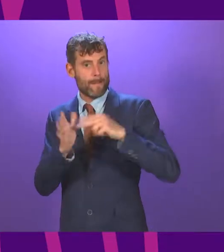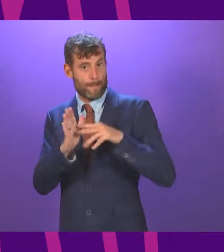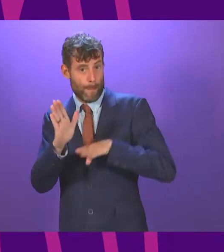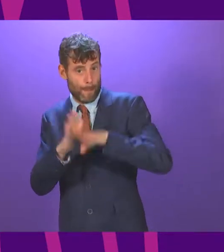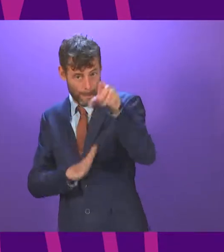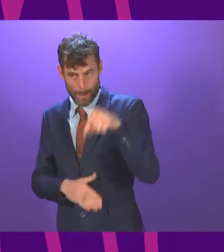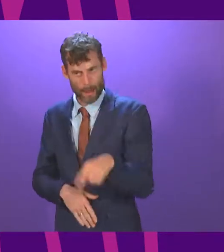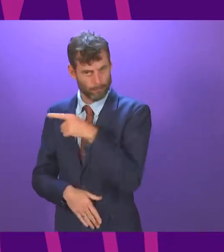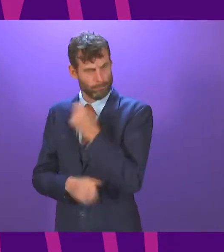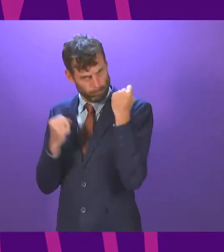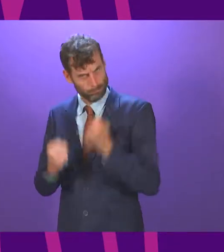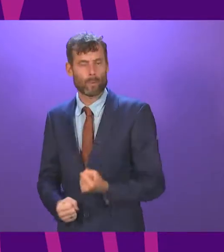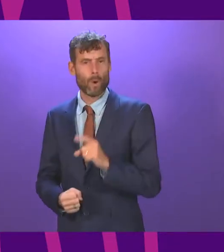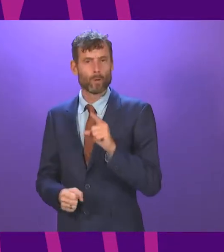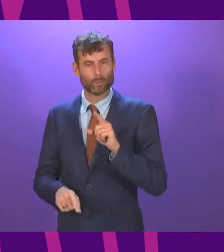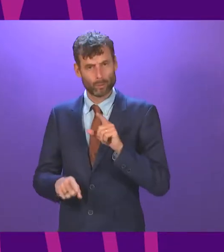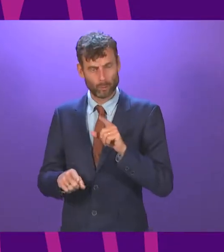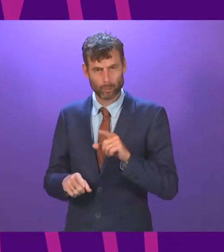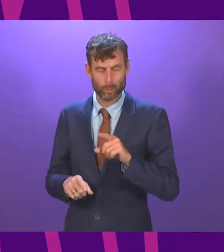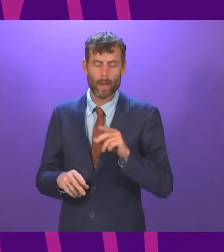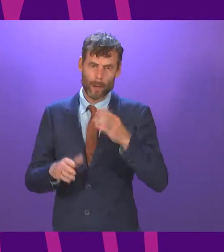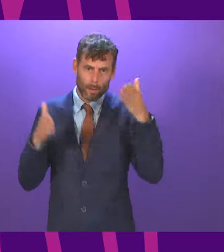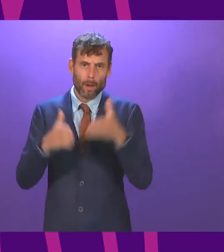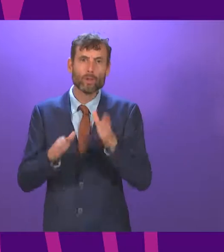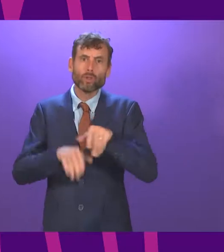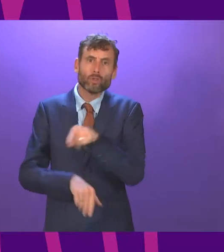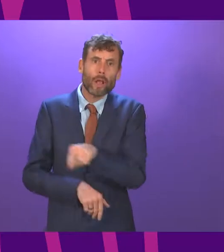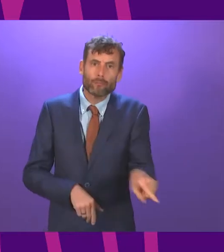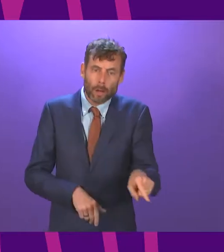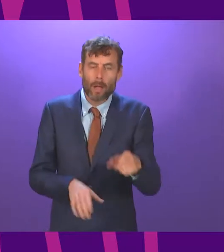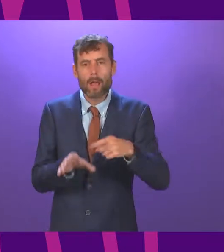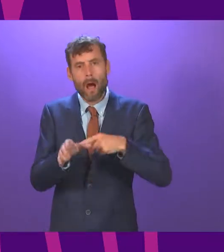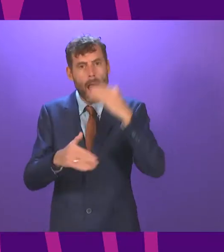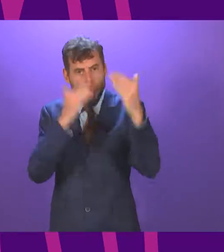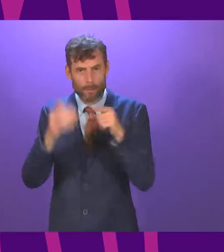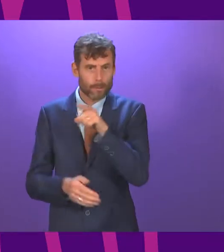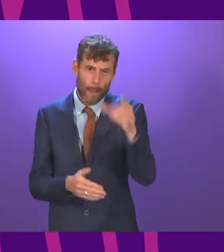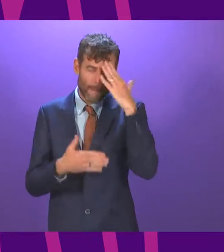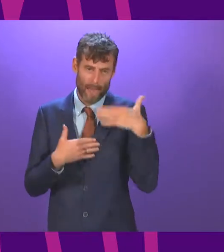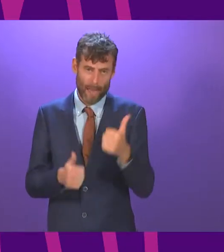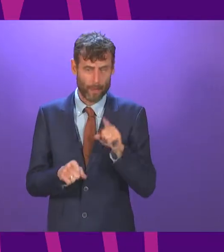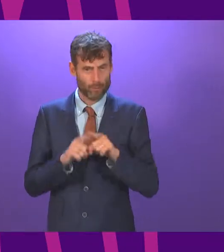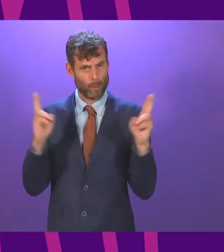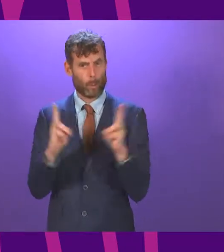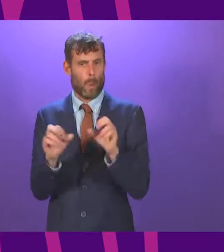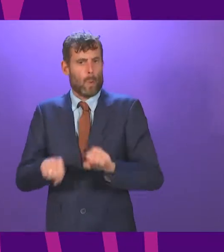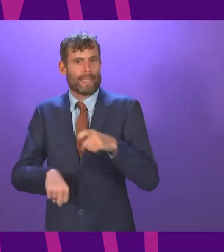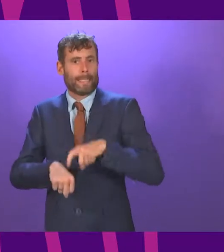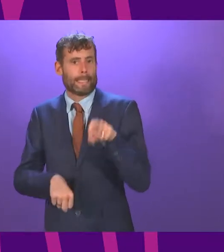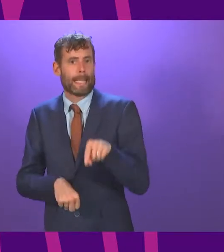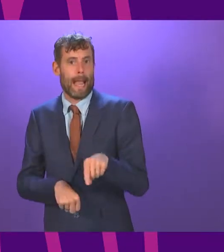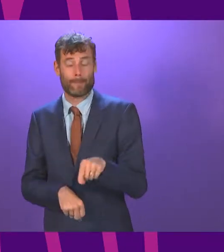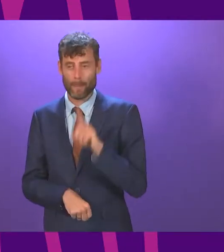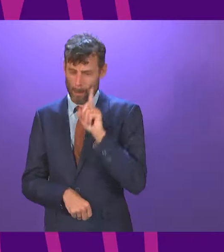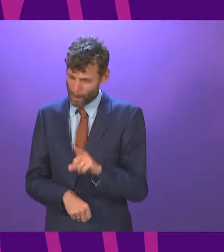by the government to clear down child and adolescent mental health waiting times by 2023. But can he confirm to Parliament that this will not just involve